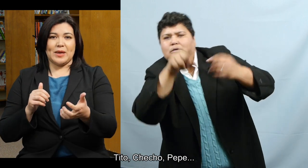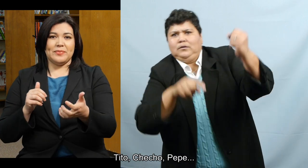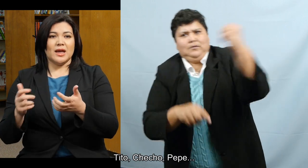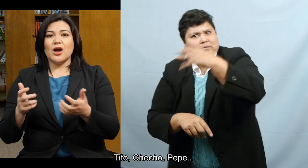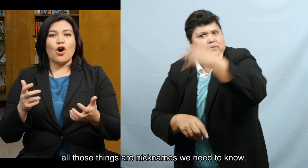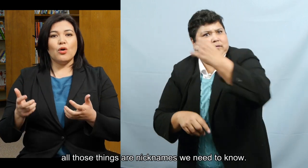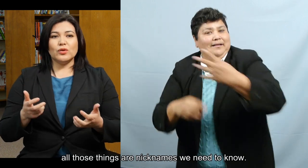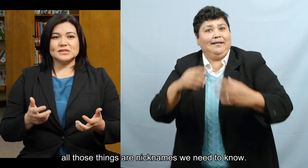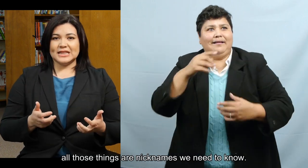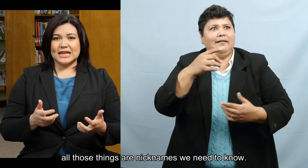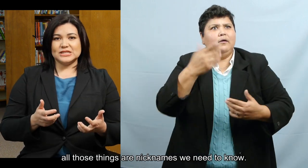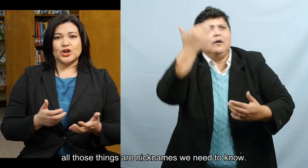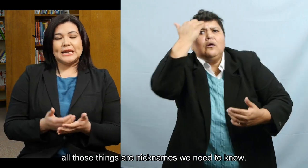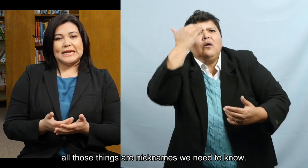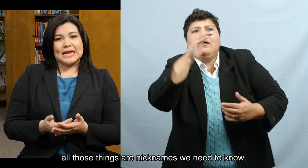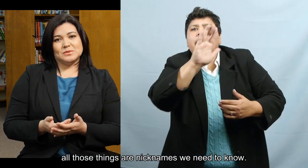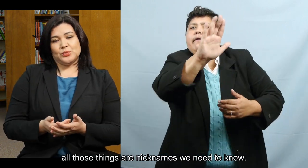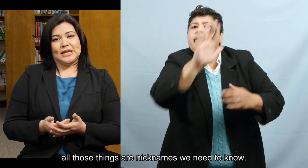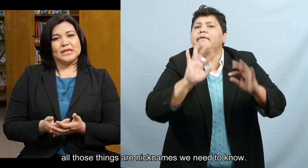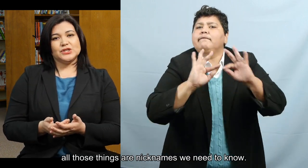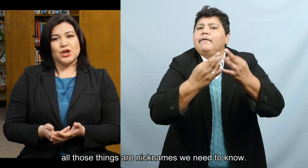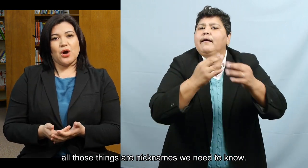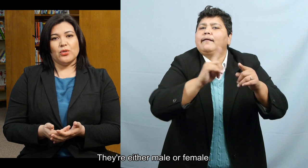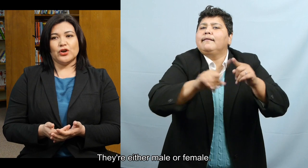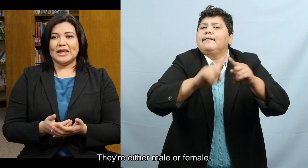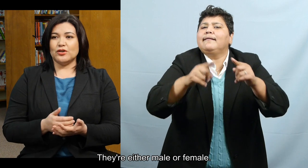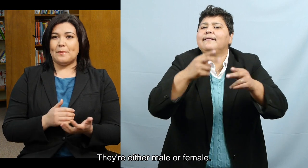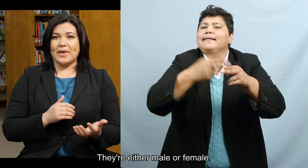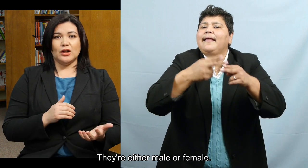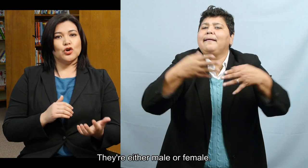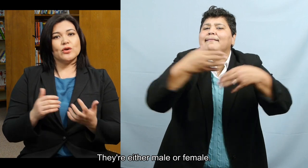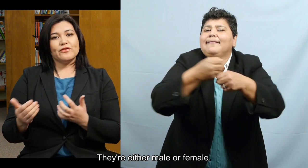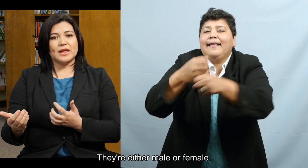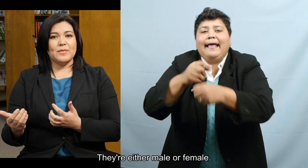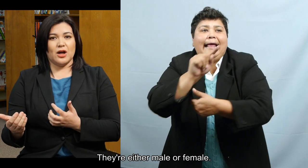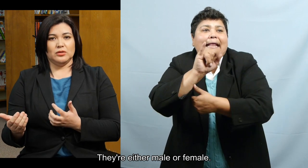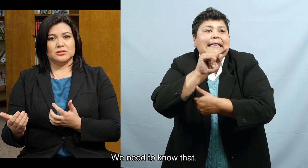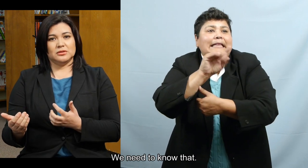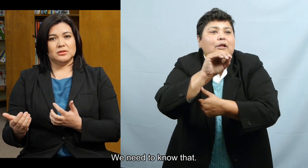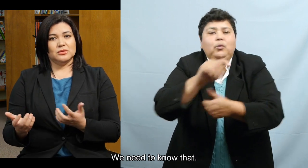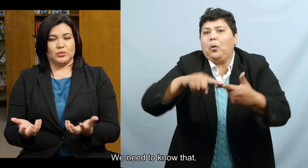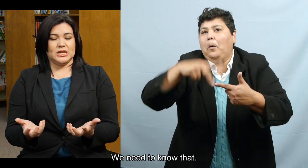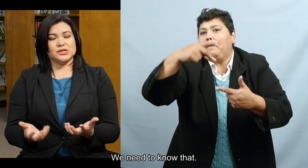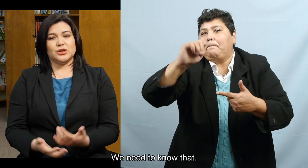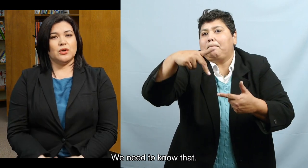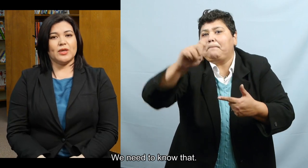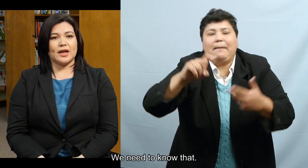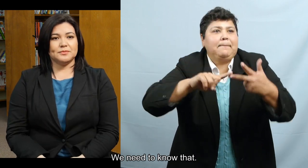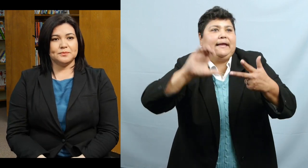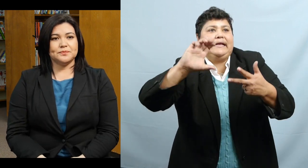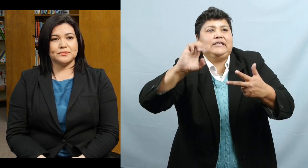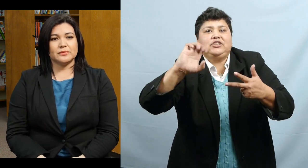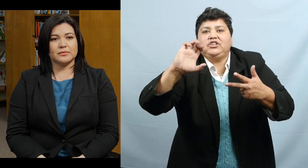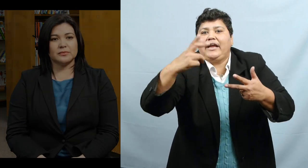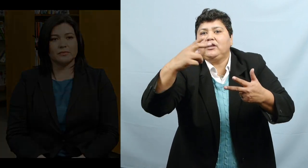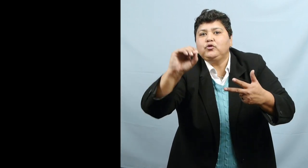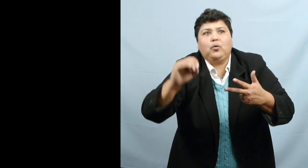Checho. Pepe. All those things are nicknames we need to know. They're either male or female. want We need to know.